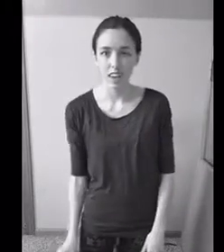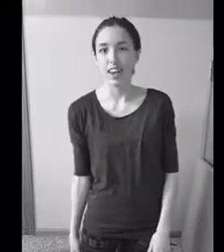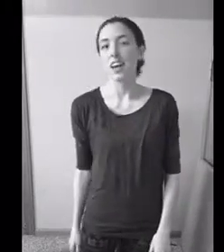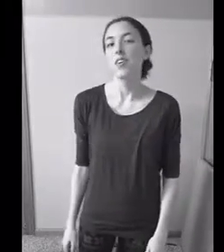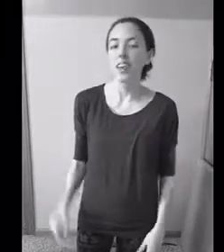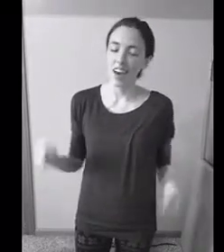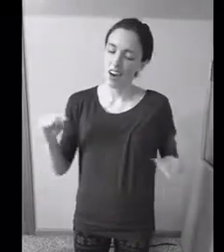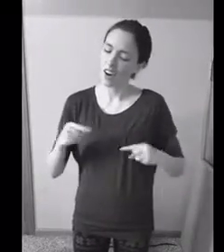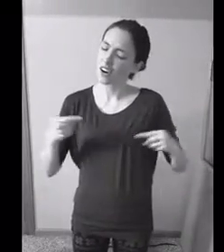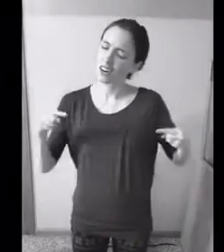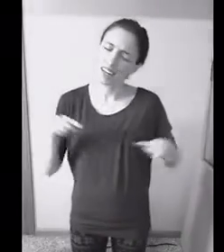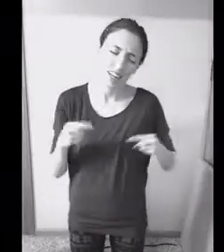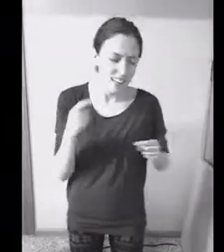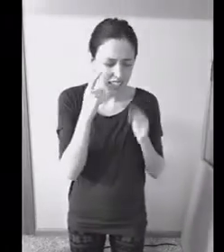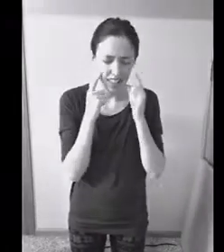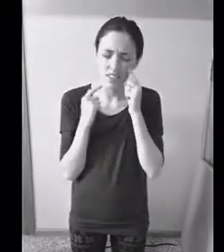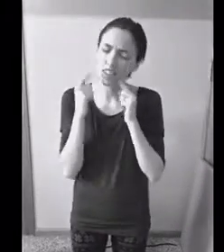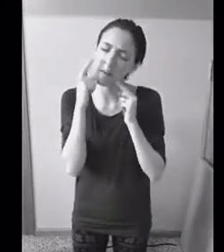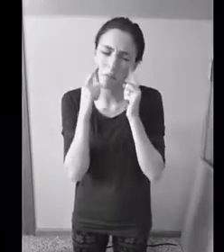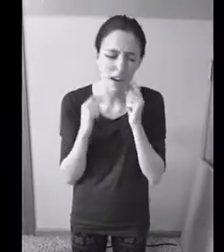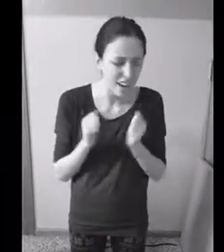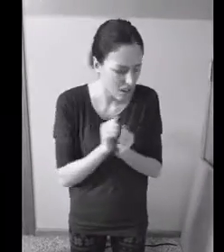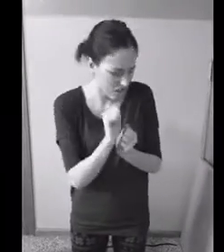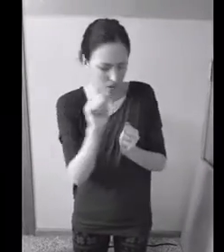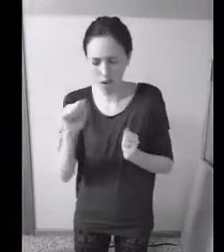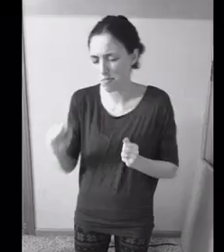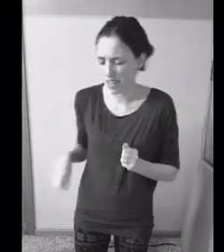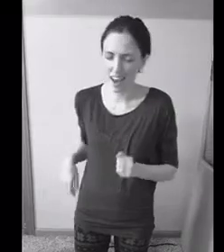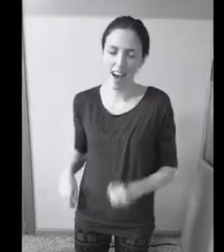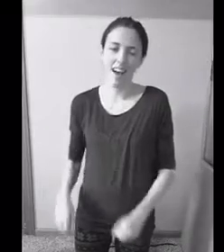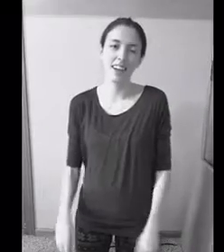Where the hurt and the tears and the pain don't fall behind